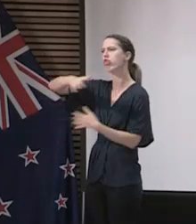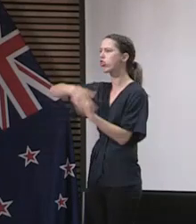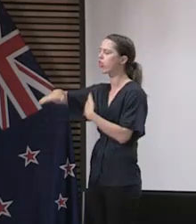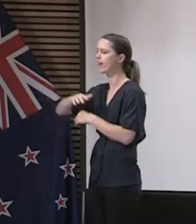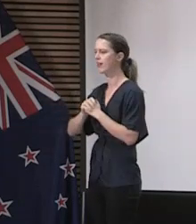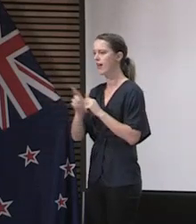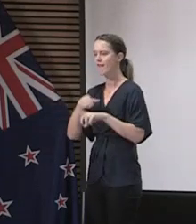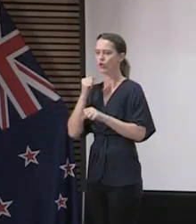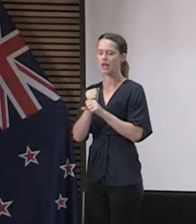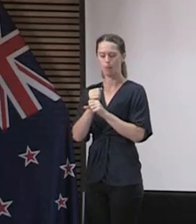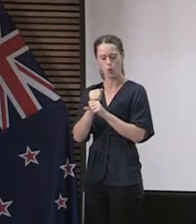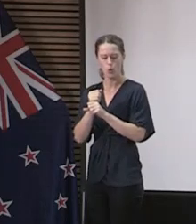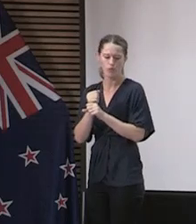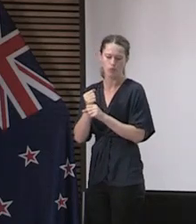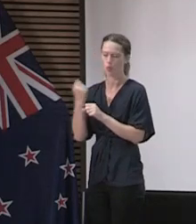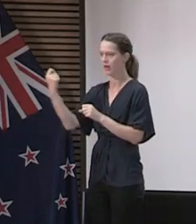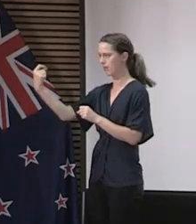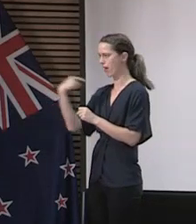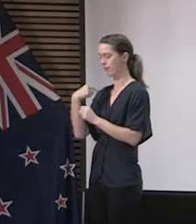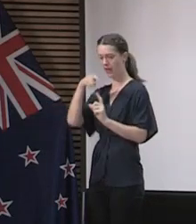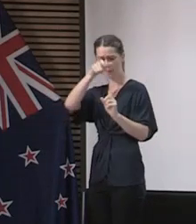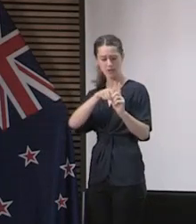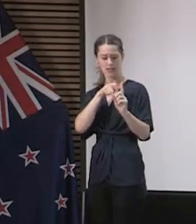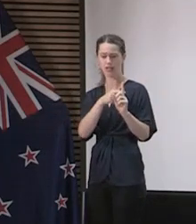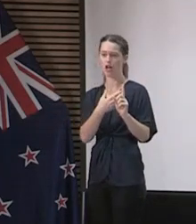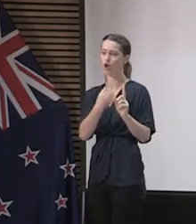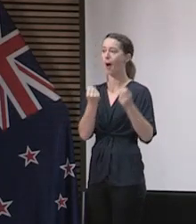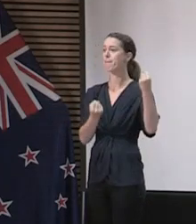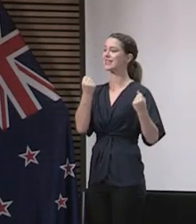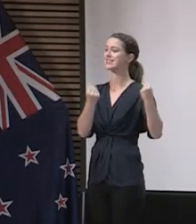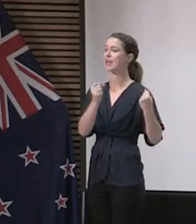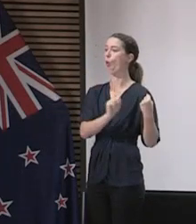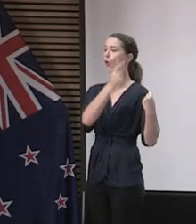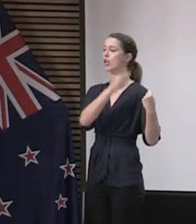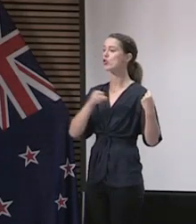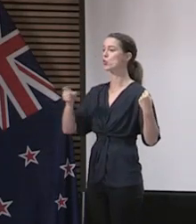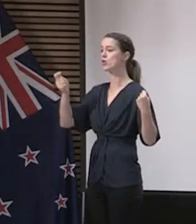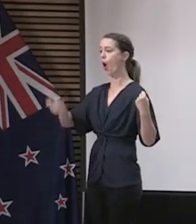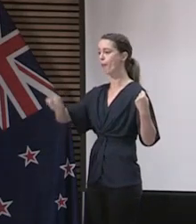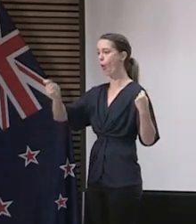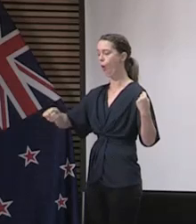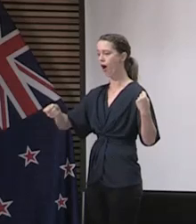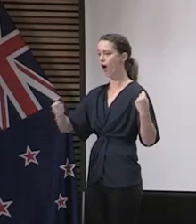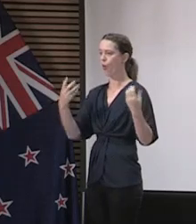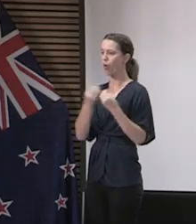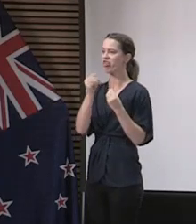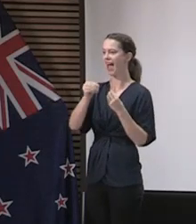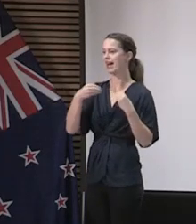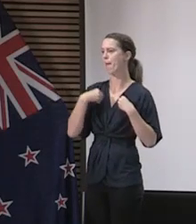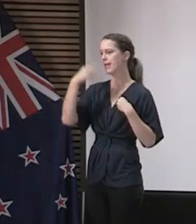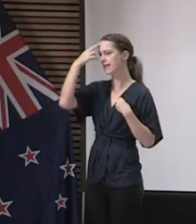might have got an email at the Ministry that said, this person caught a bus from Auckland to Taupo with this company.